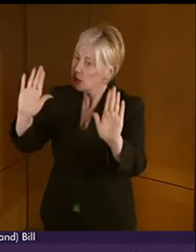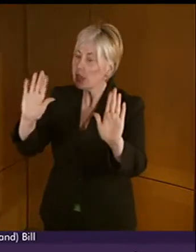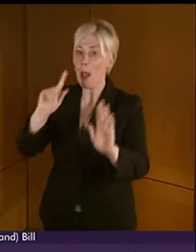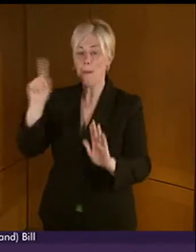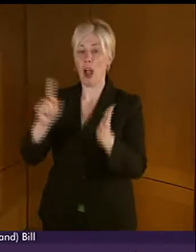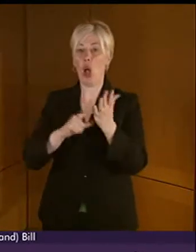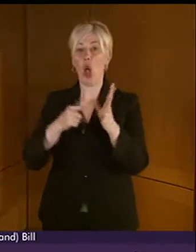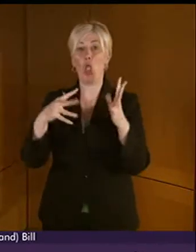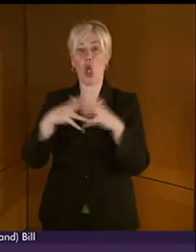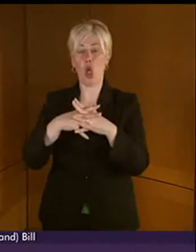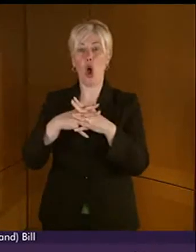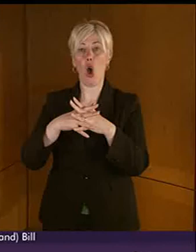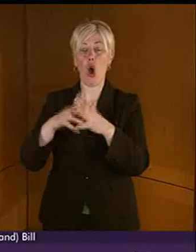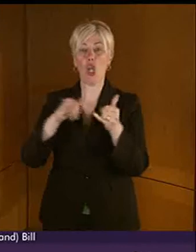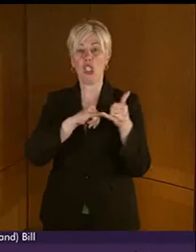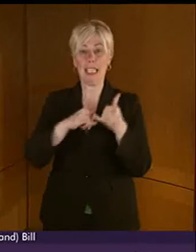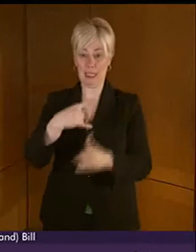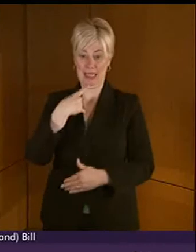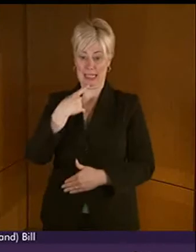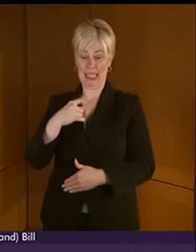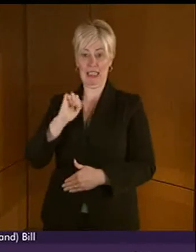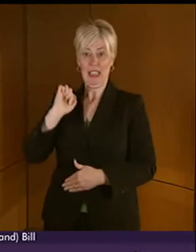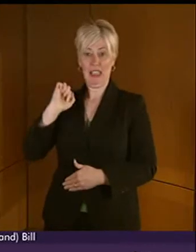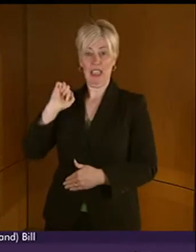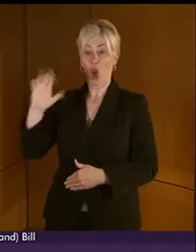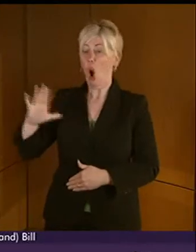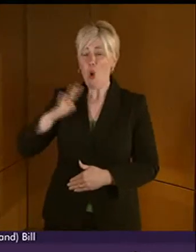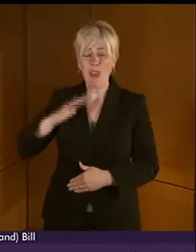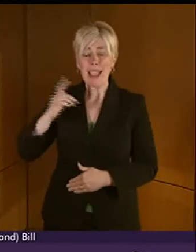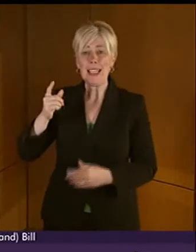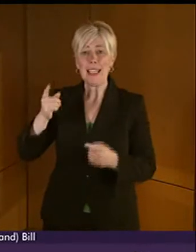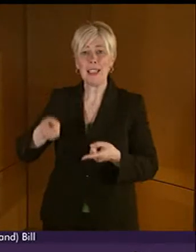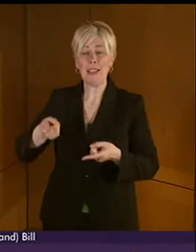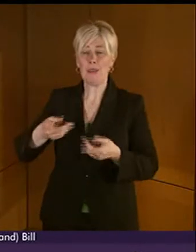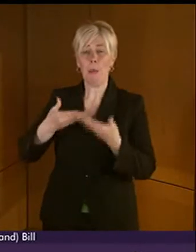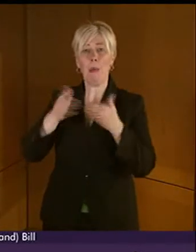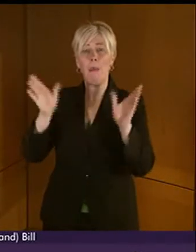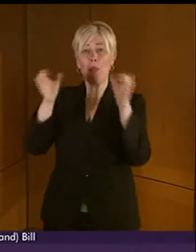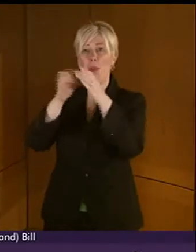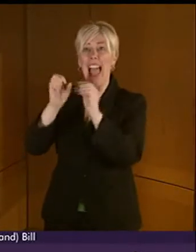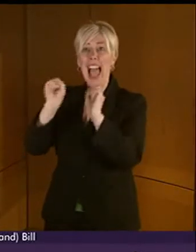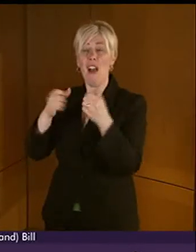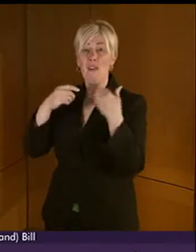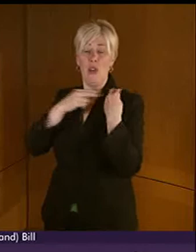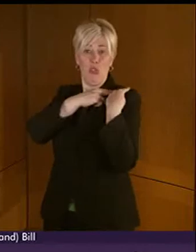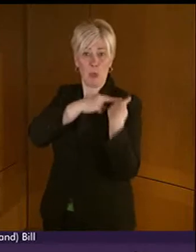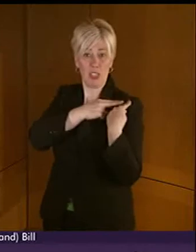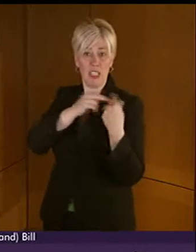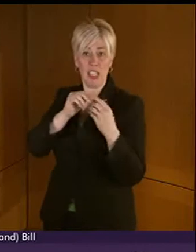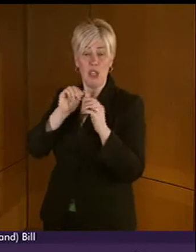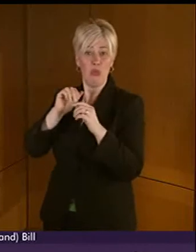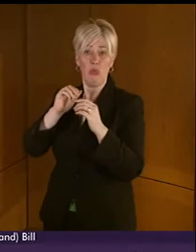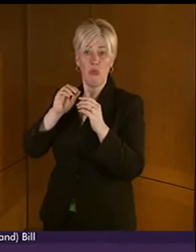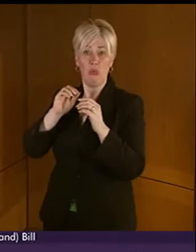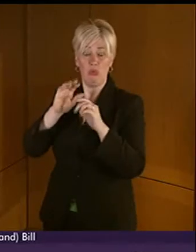as the Law Society have said, there is a legal obligation to eliminate discrimination, promote equal opportunities.